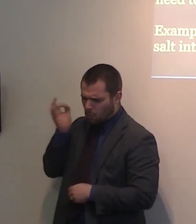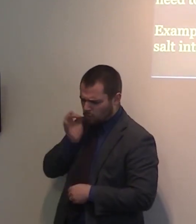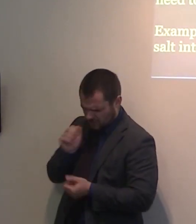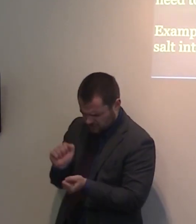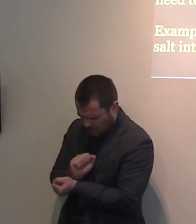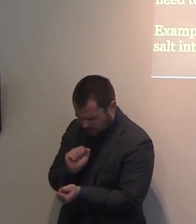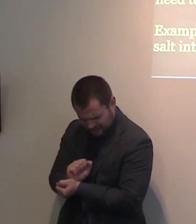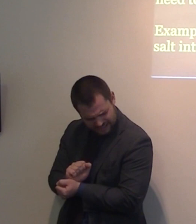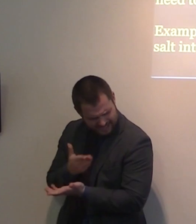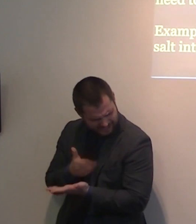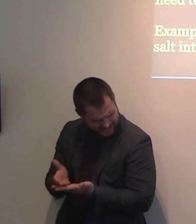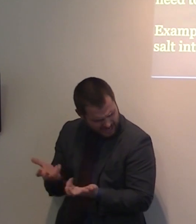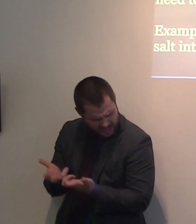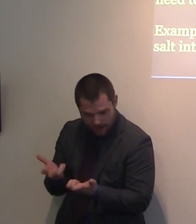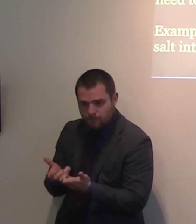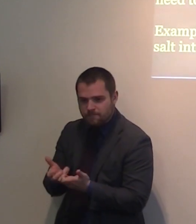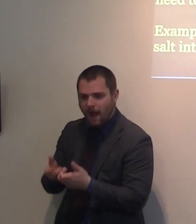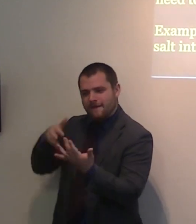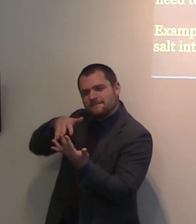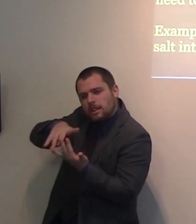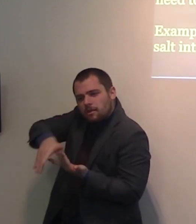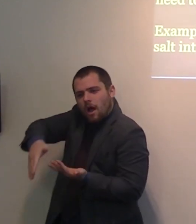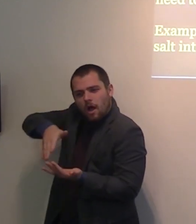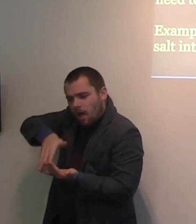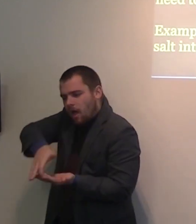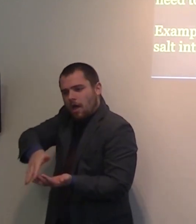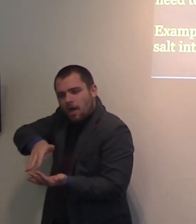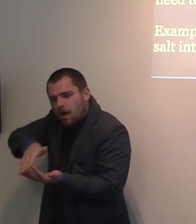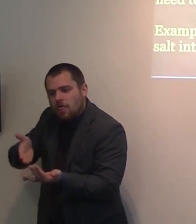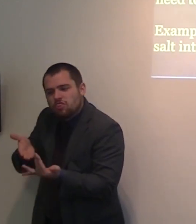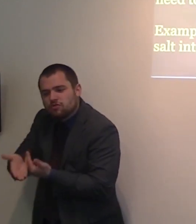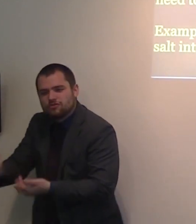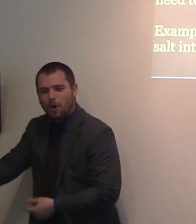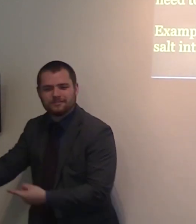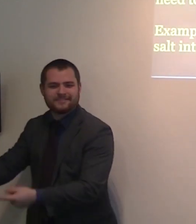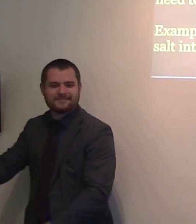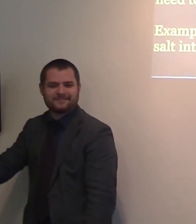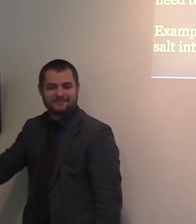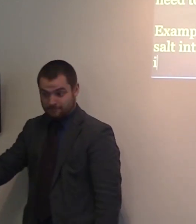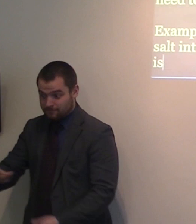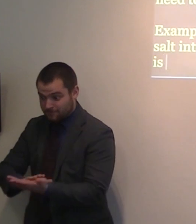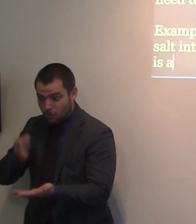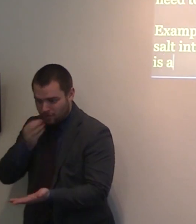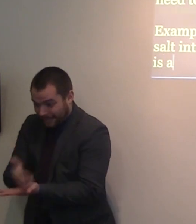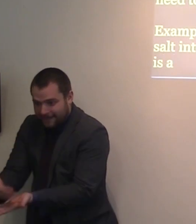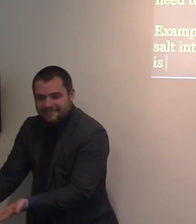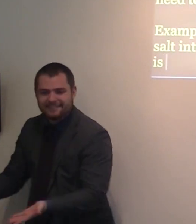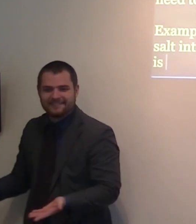So, salt is a flavoring, a seasoning. It preserves. It is a fertilizer.